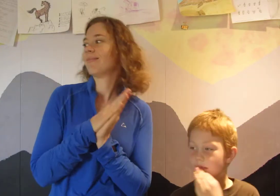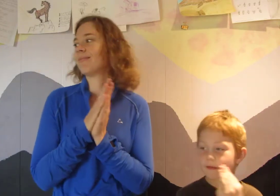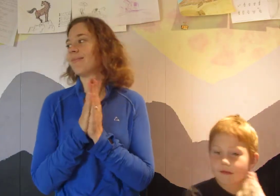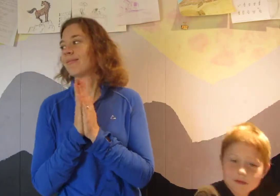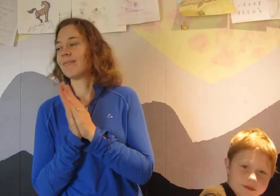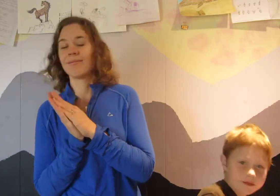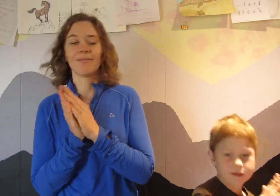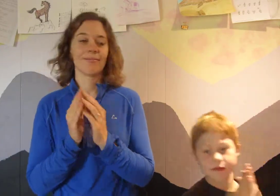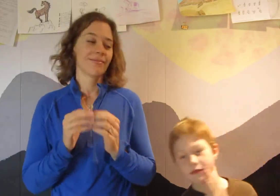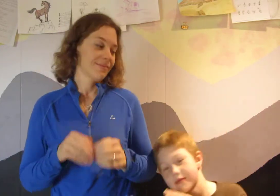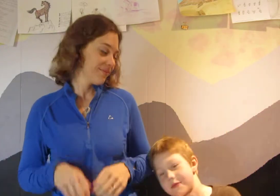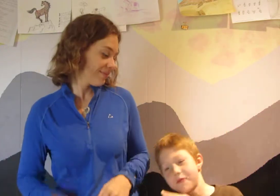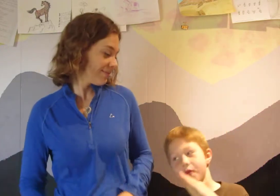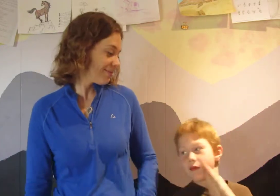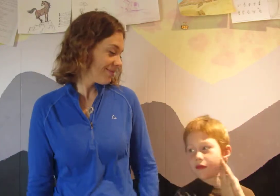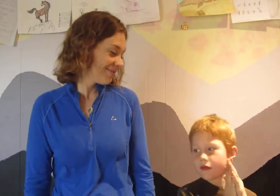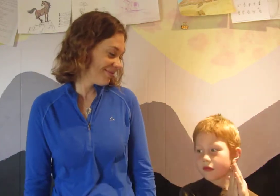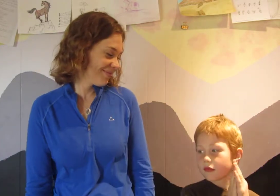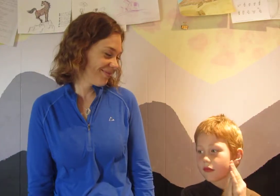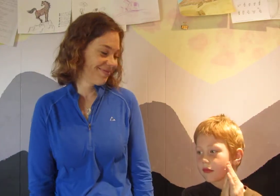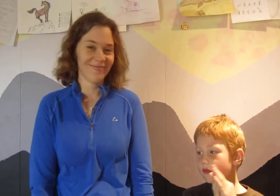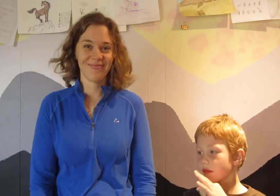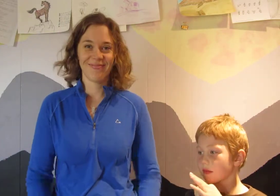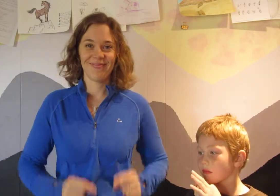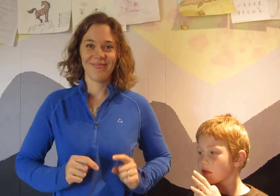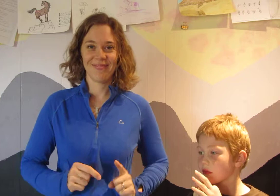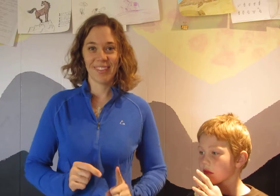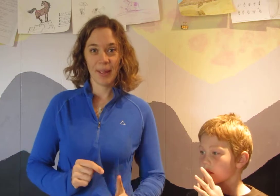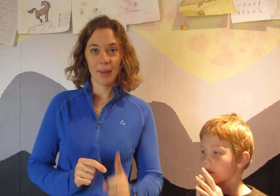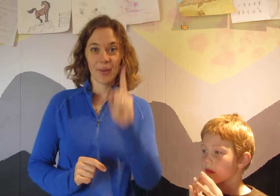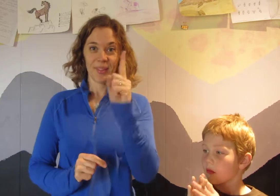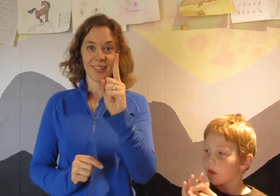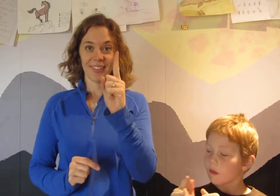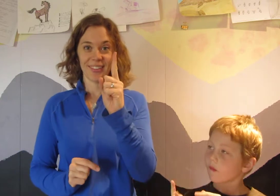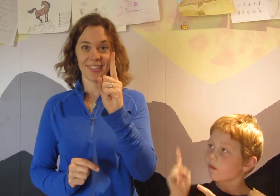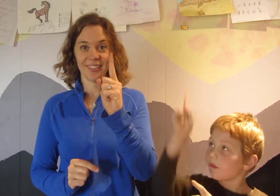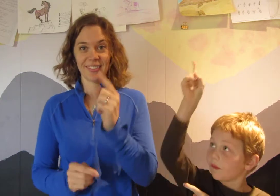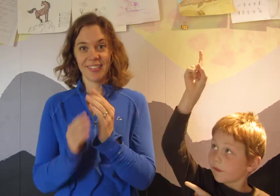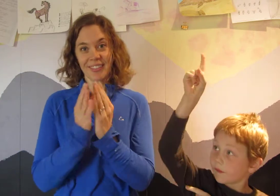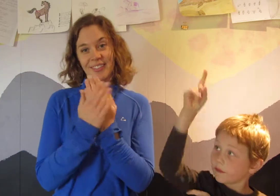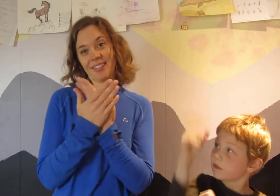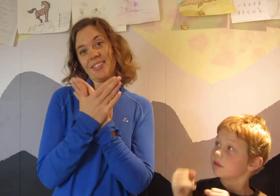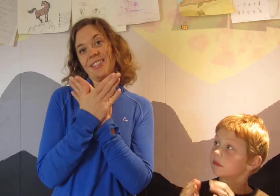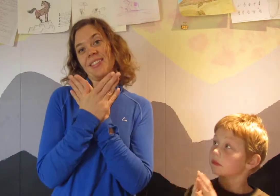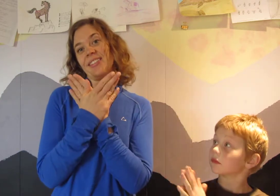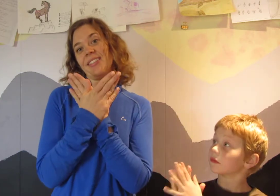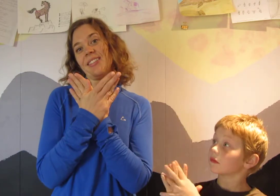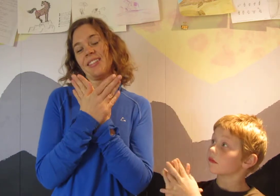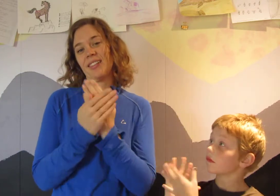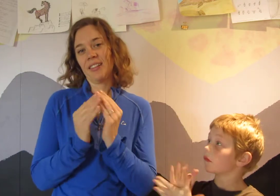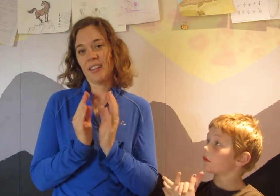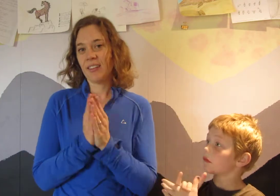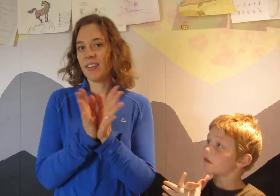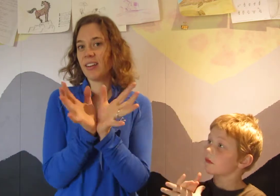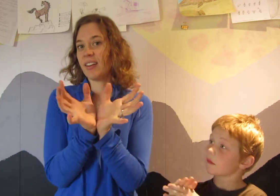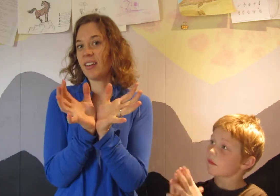seed plants are Monocot, dicot, conifers.